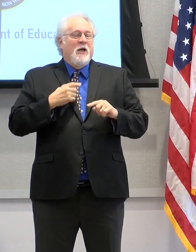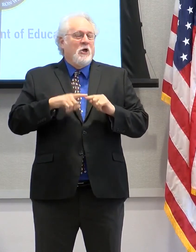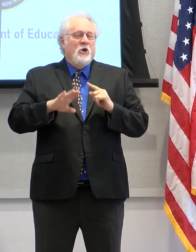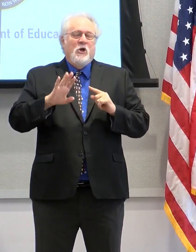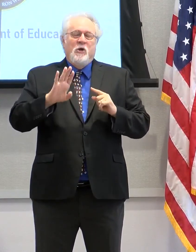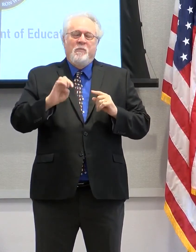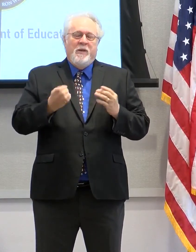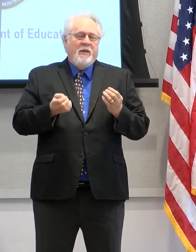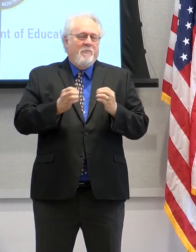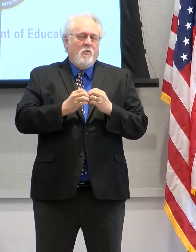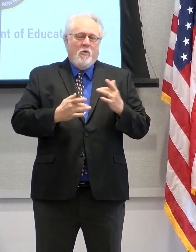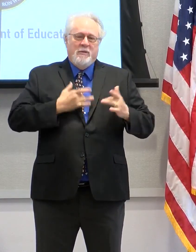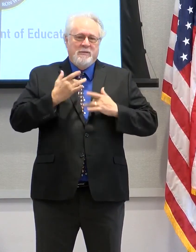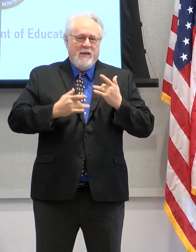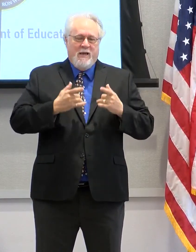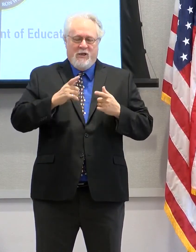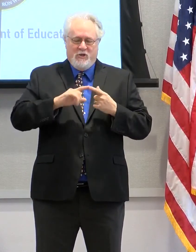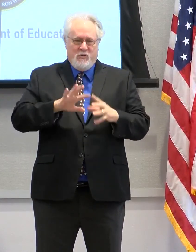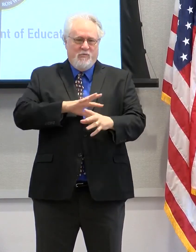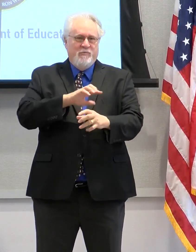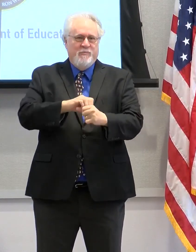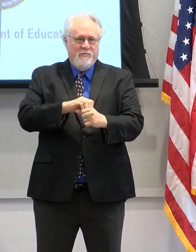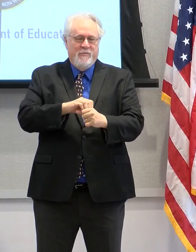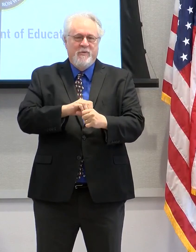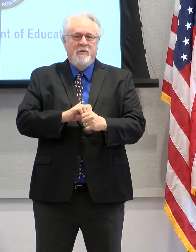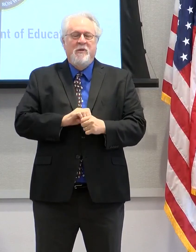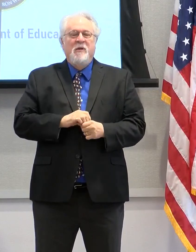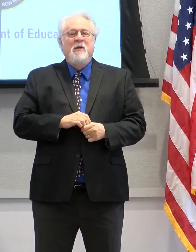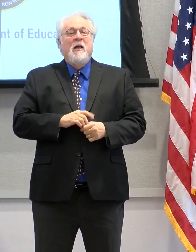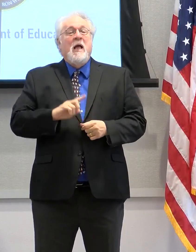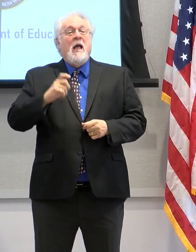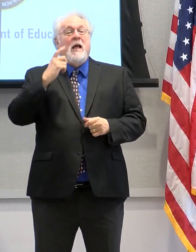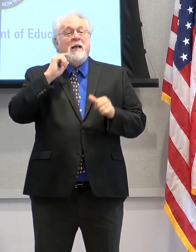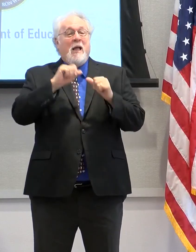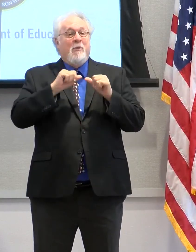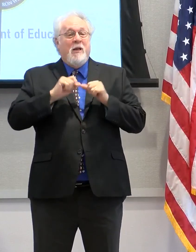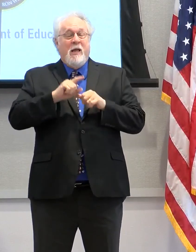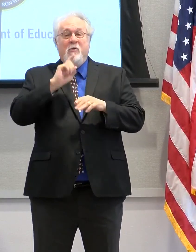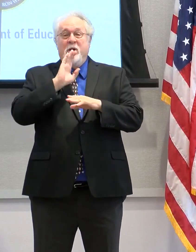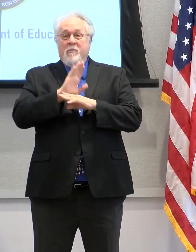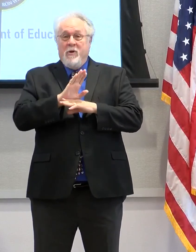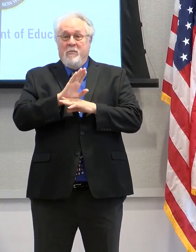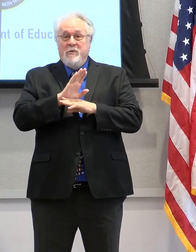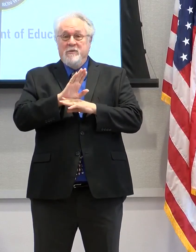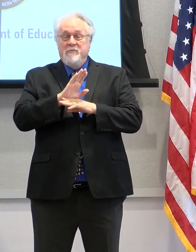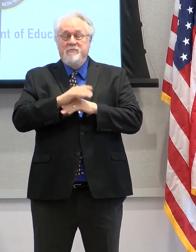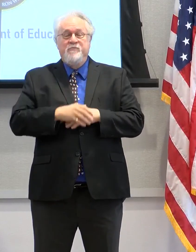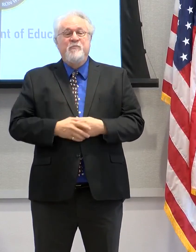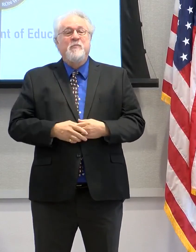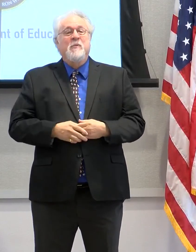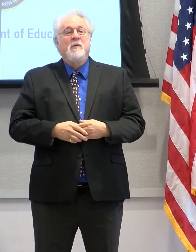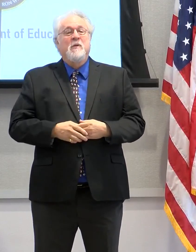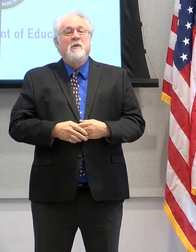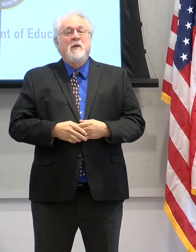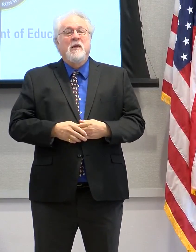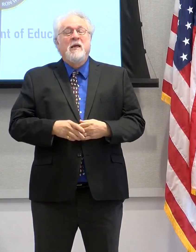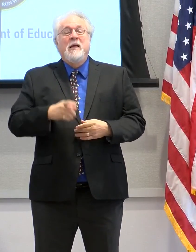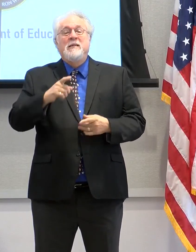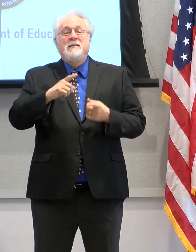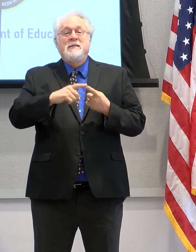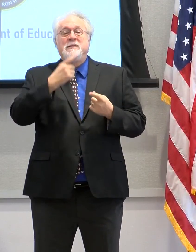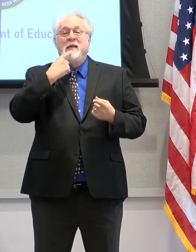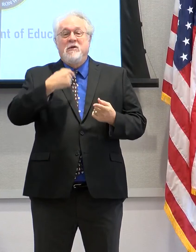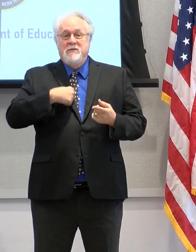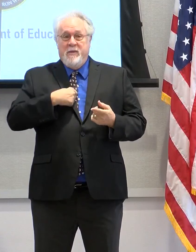as the mayor president to be a part of this. The capital area promise, in closing, says to